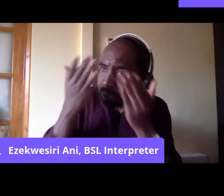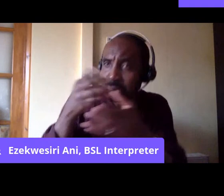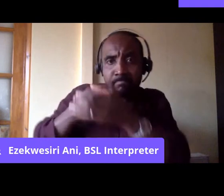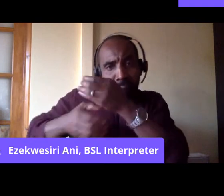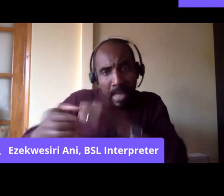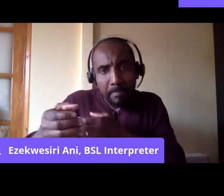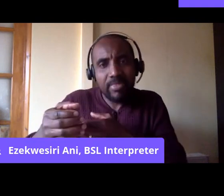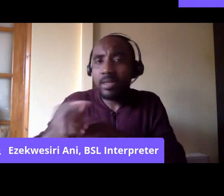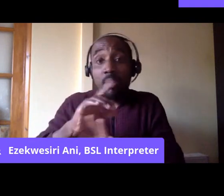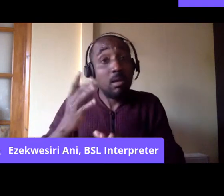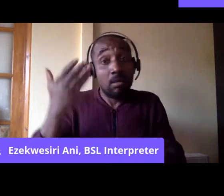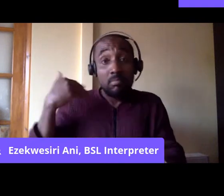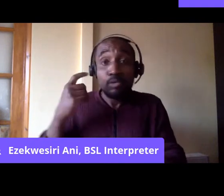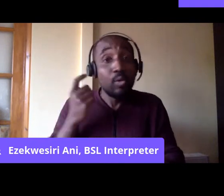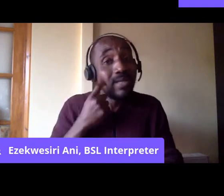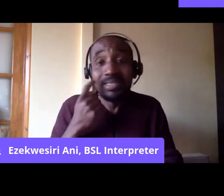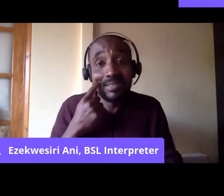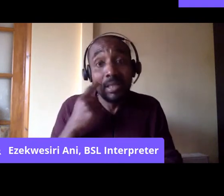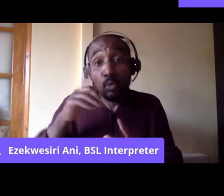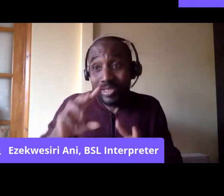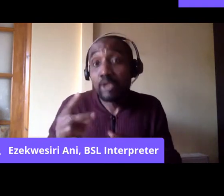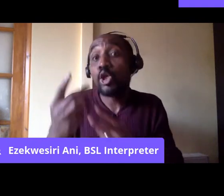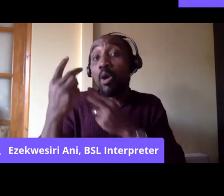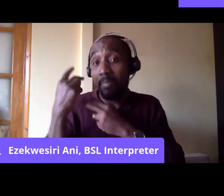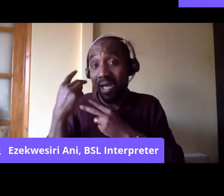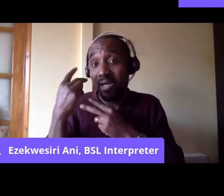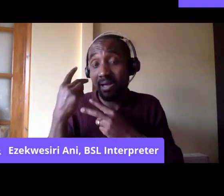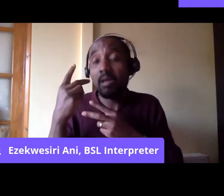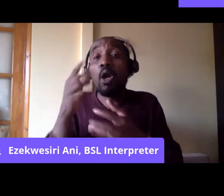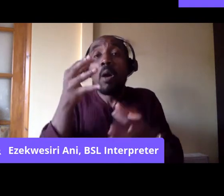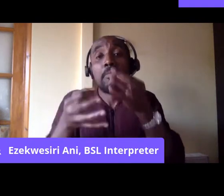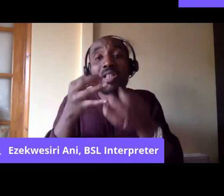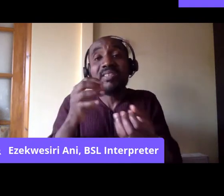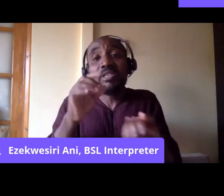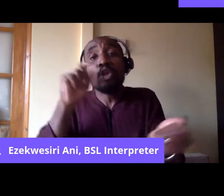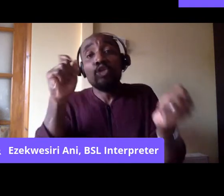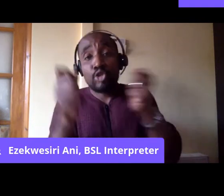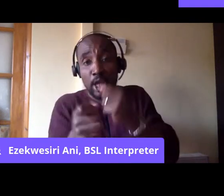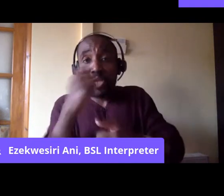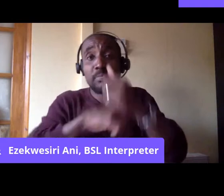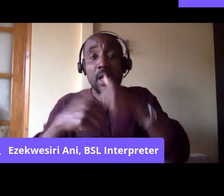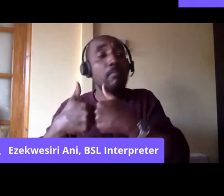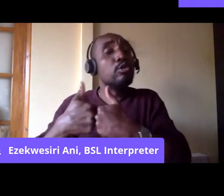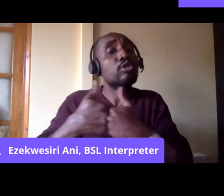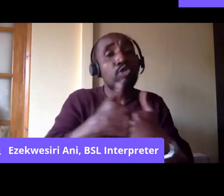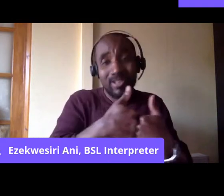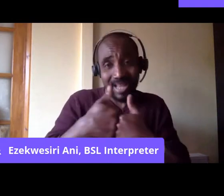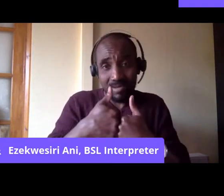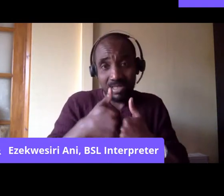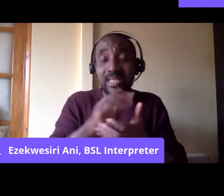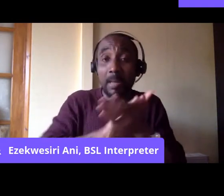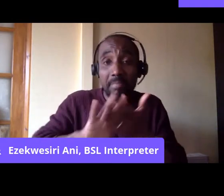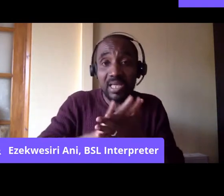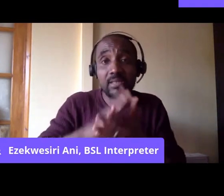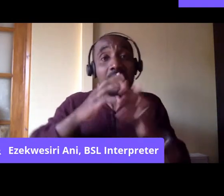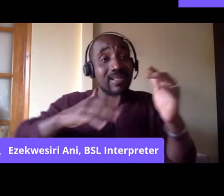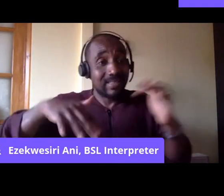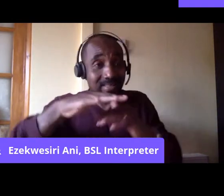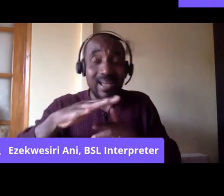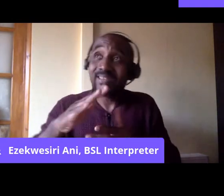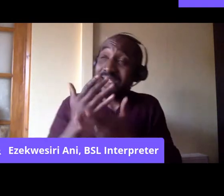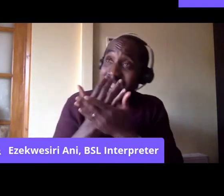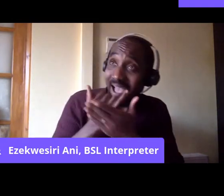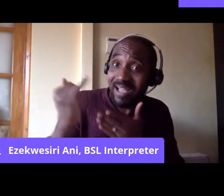place, and we really need to go back to building a politics of common solidarity as the basis for an anti-racist socialist